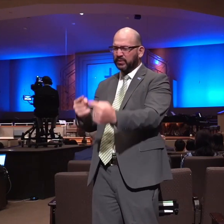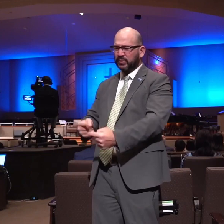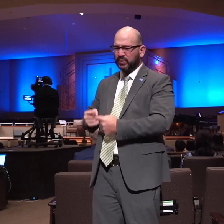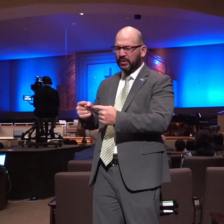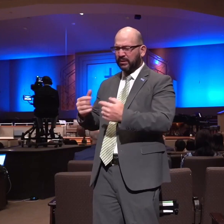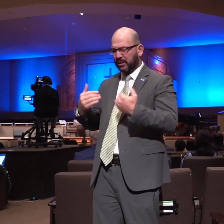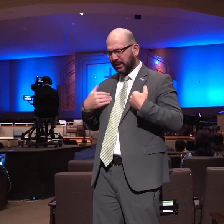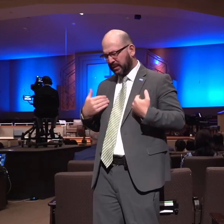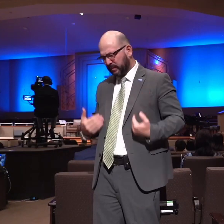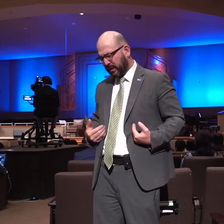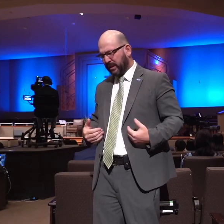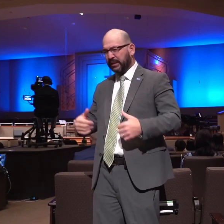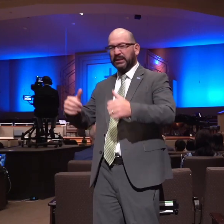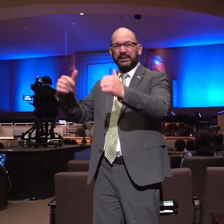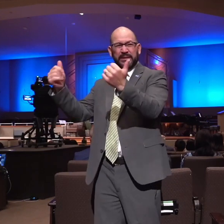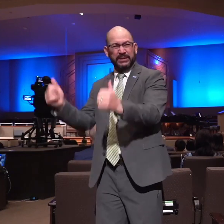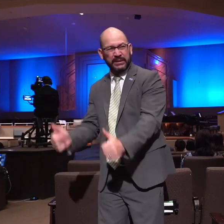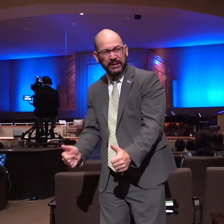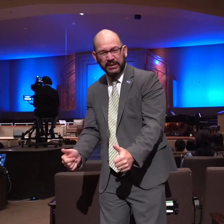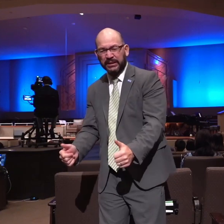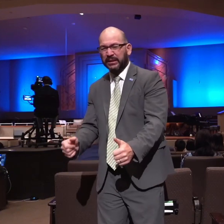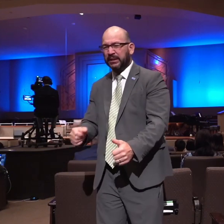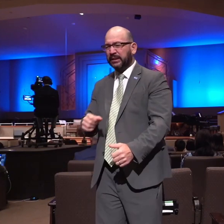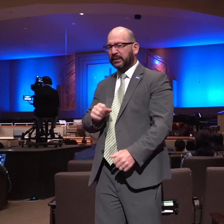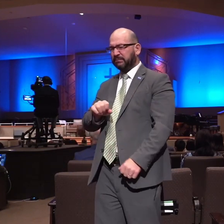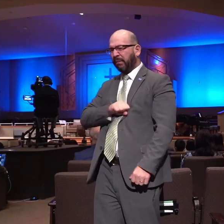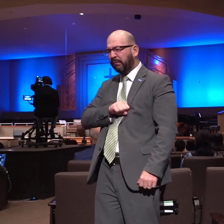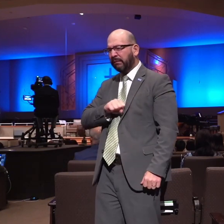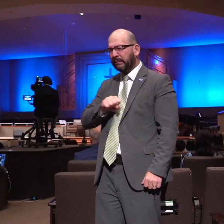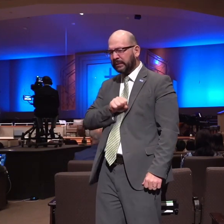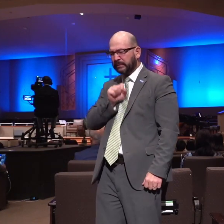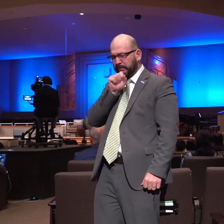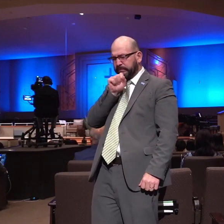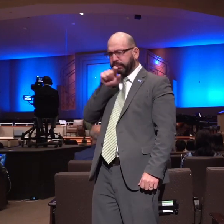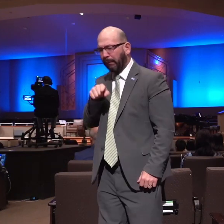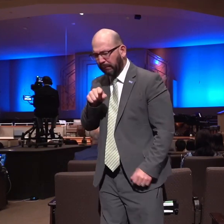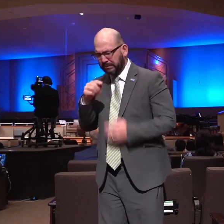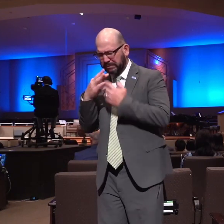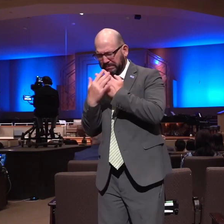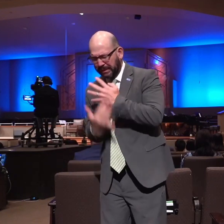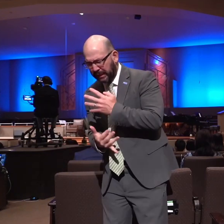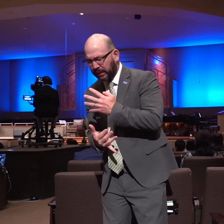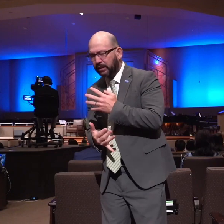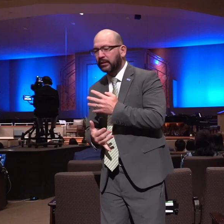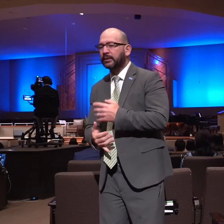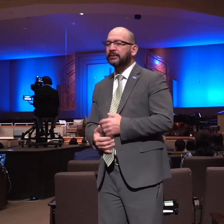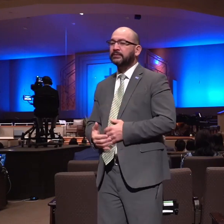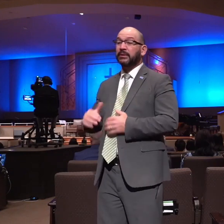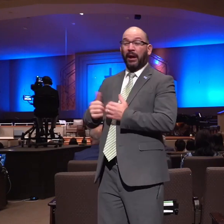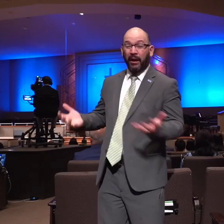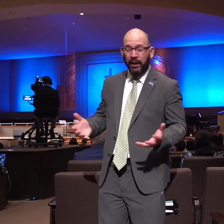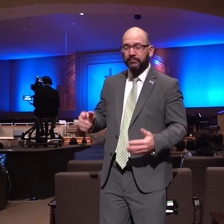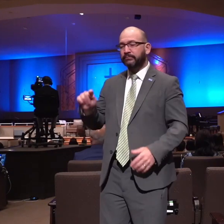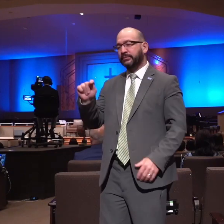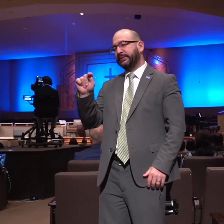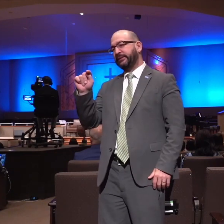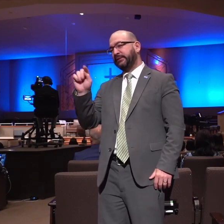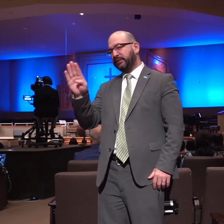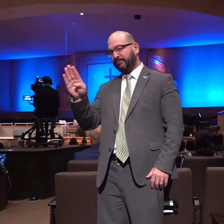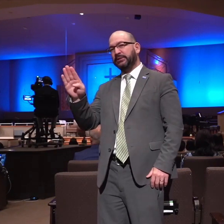often spitting up blood it was the early signs of tuberculosis during